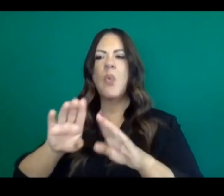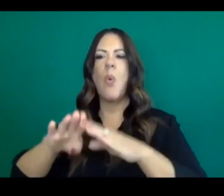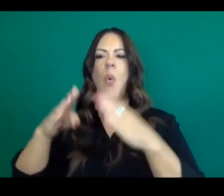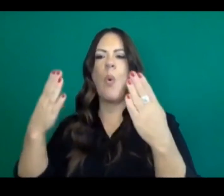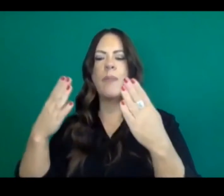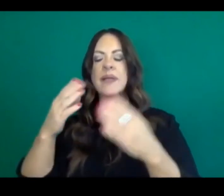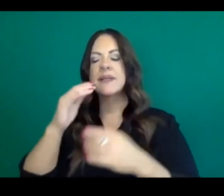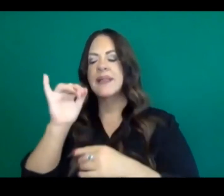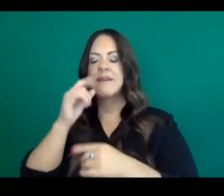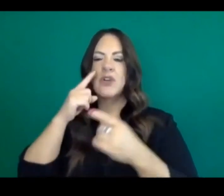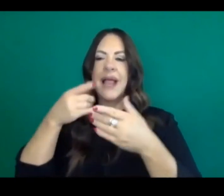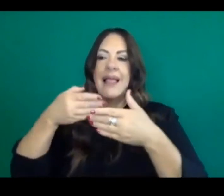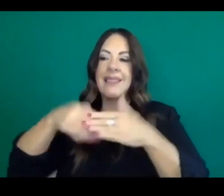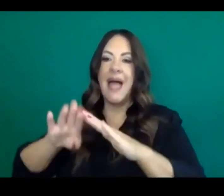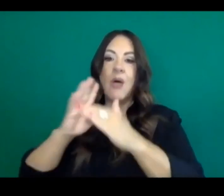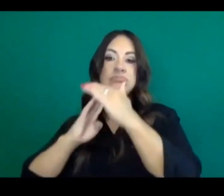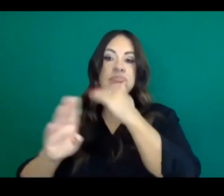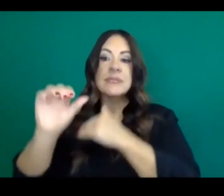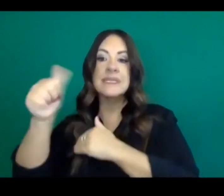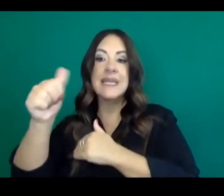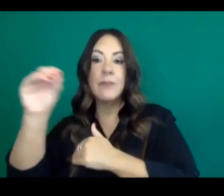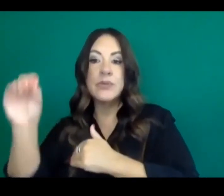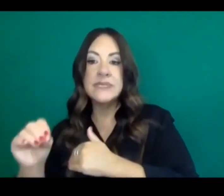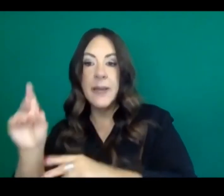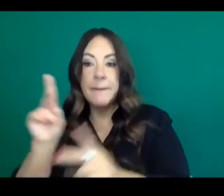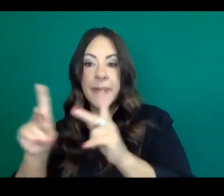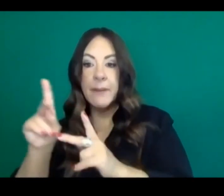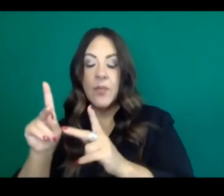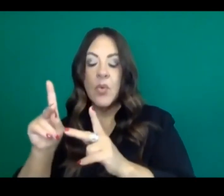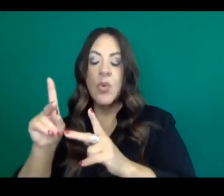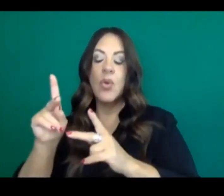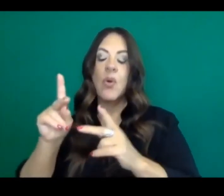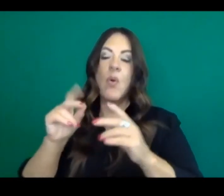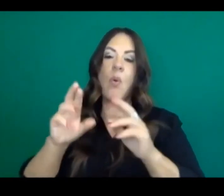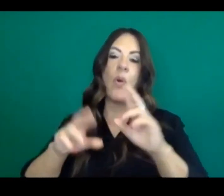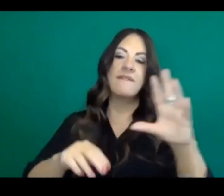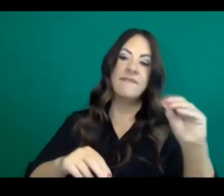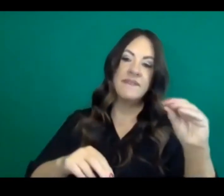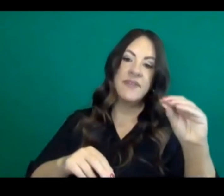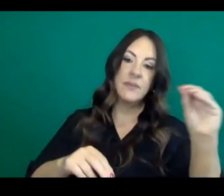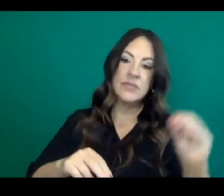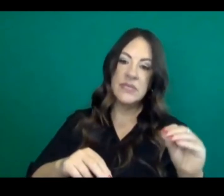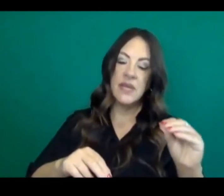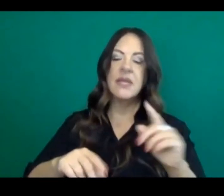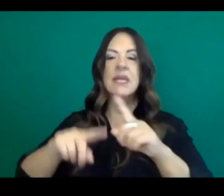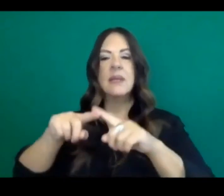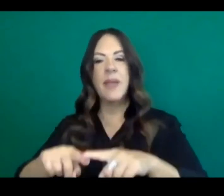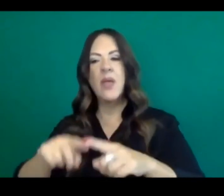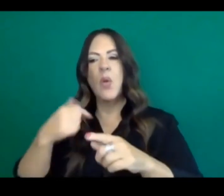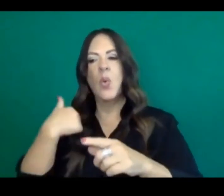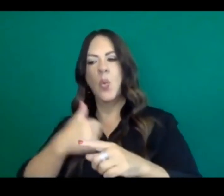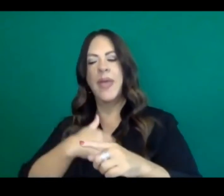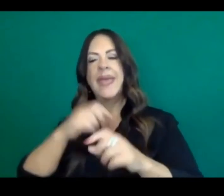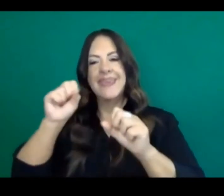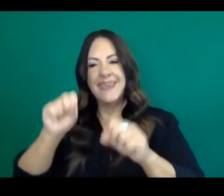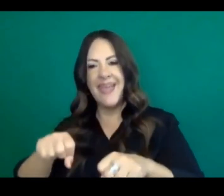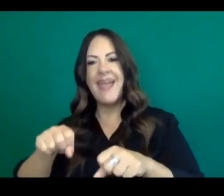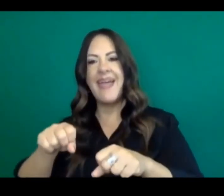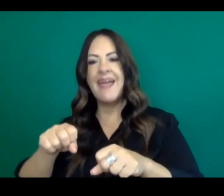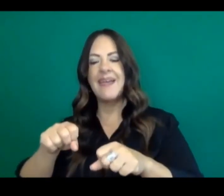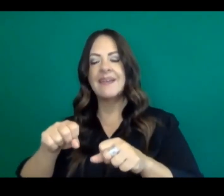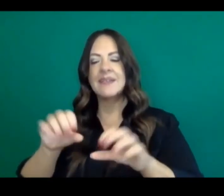different than 25 or 50. And that as transmission comes down, that we have an opportunity to introduce